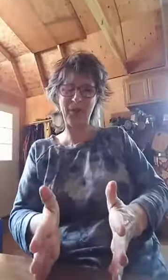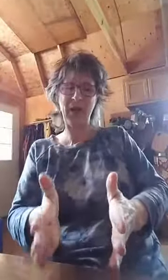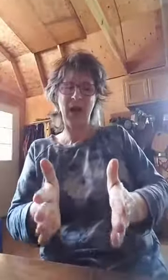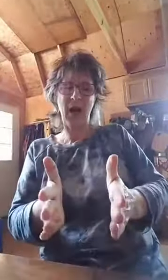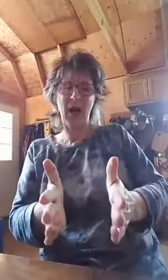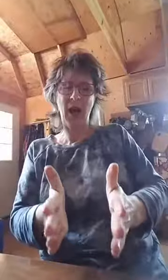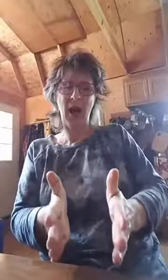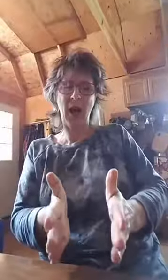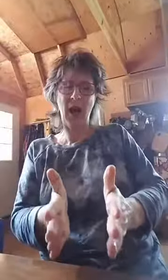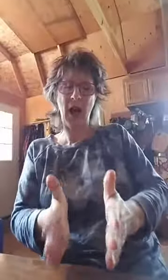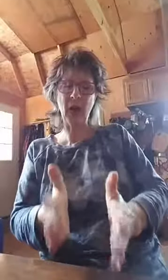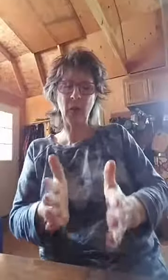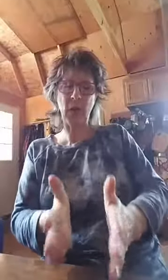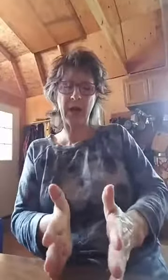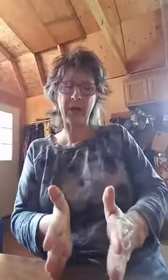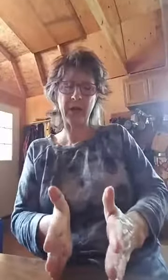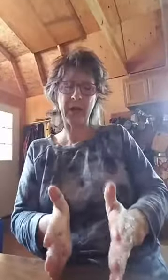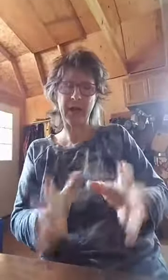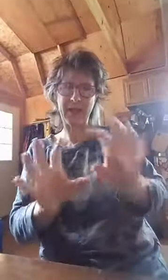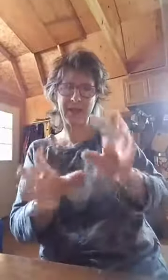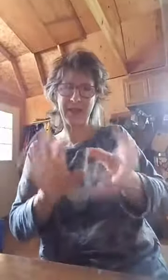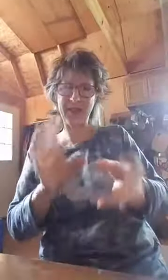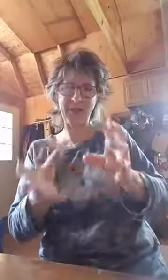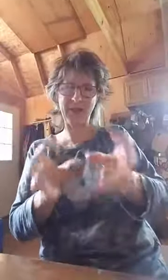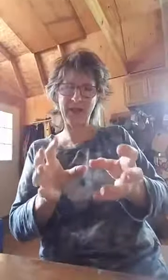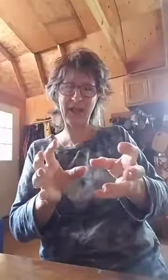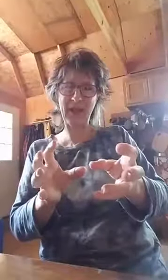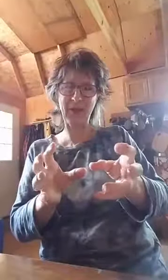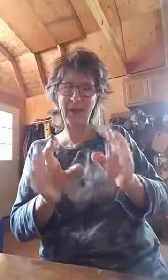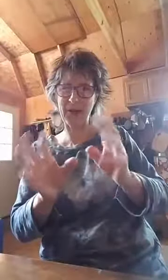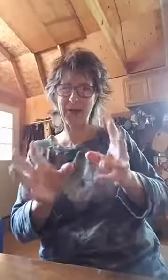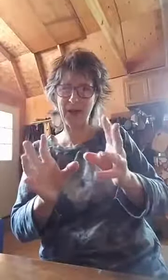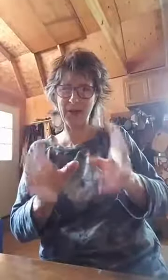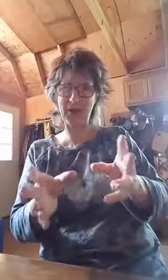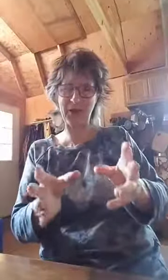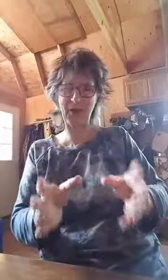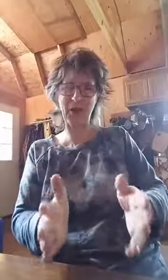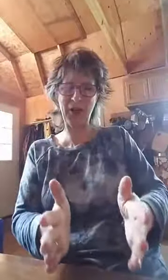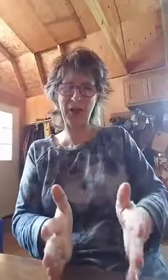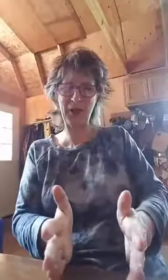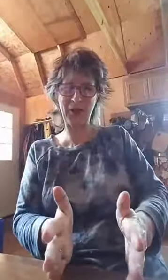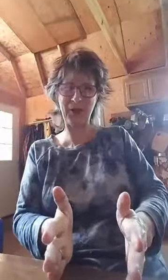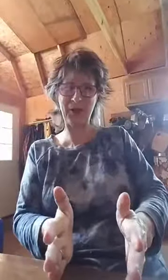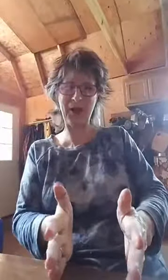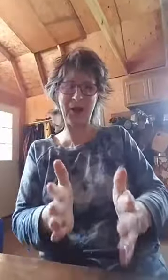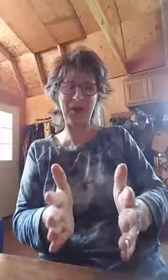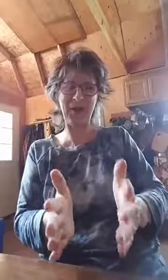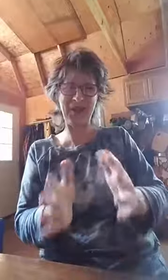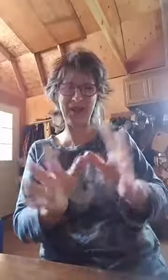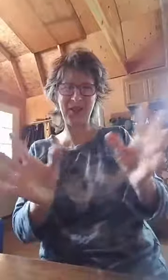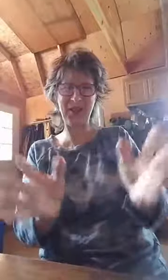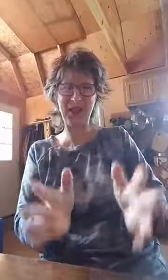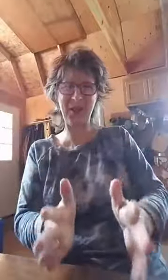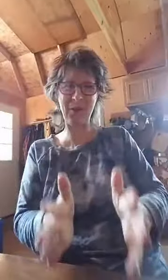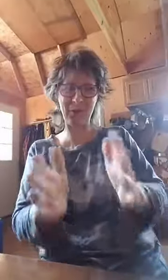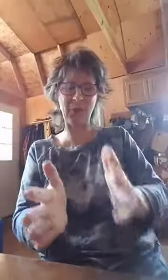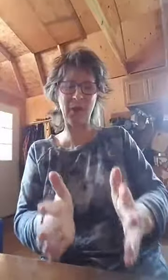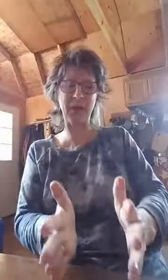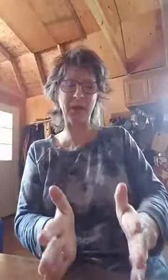I want, and it's still within the same thing, but there's other things I want to share with you. Um, so if I get on a rabbit trail, might me,